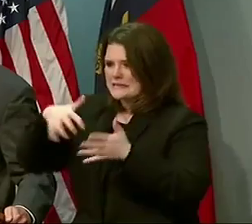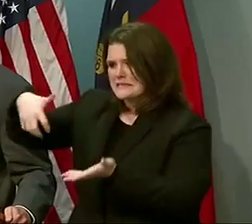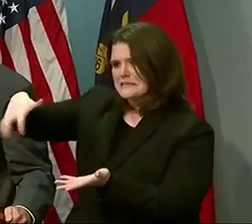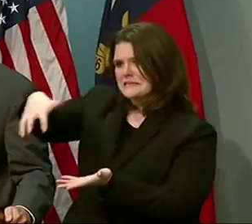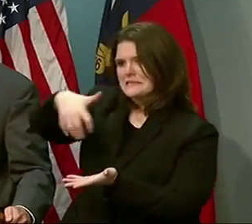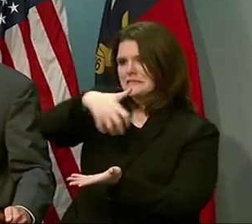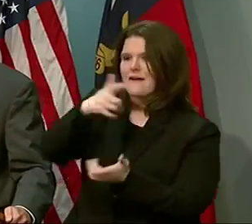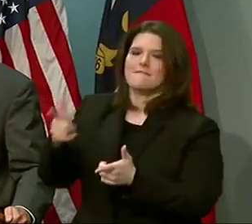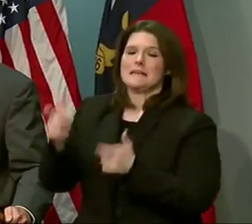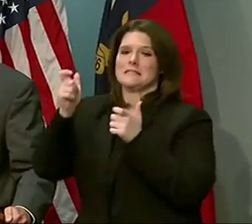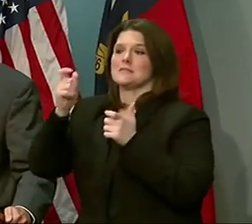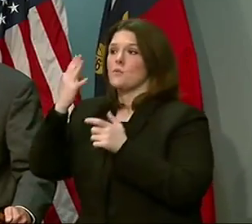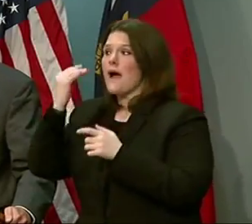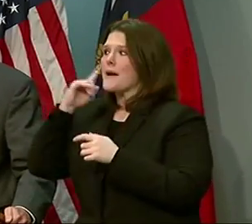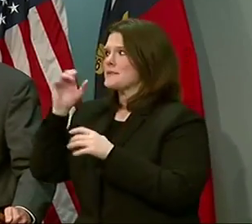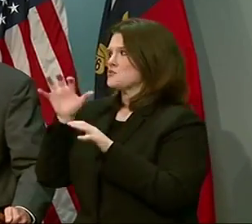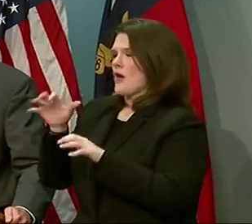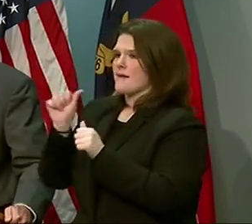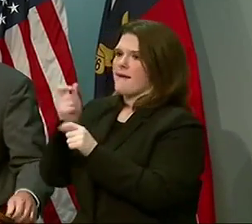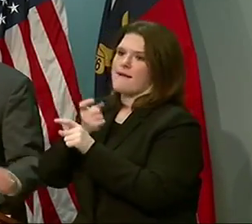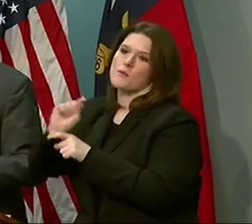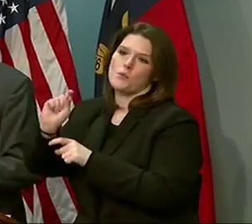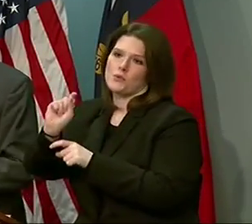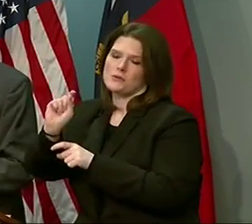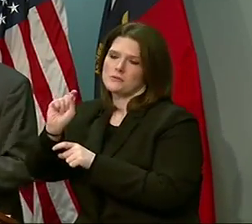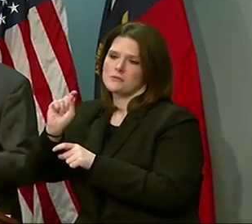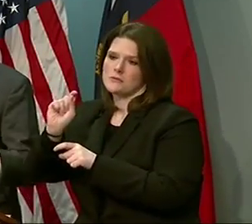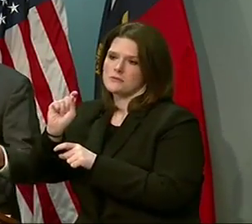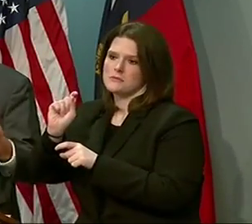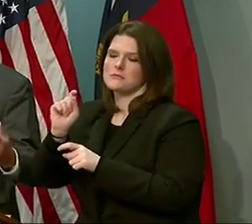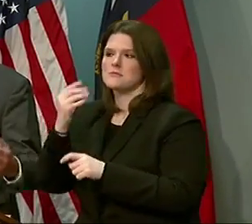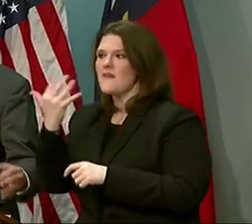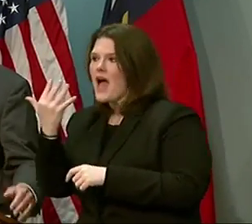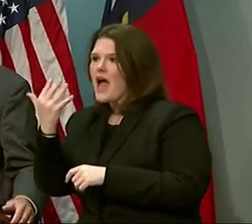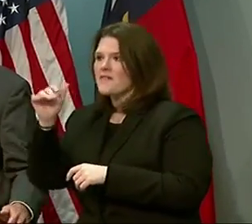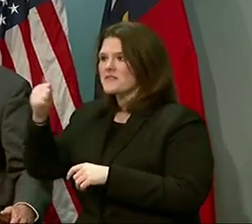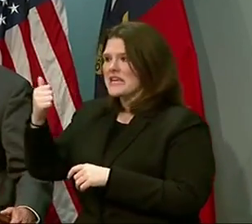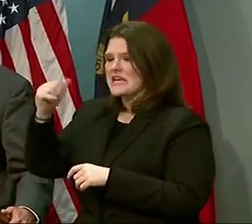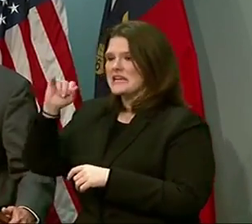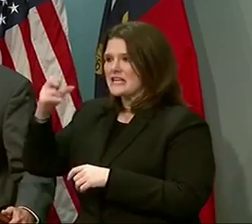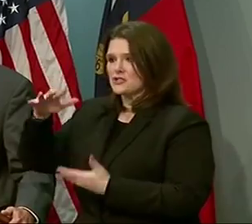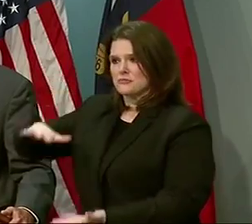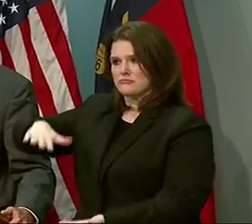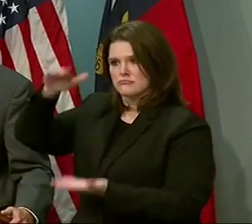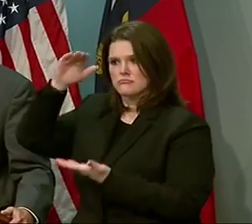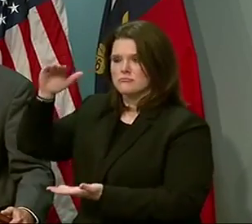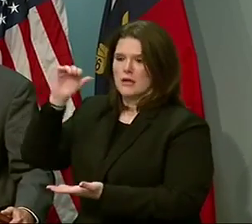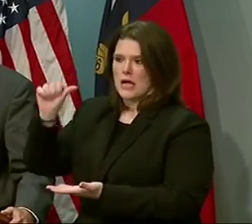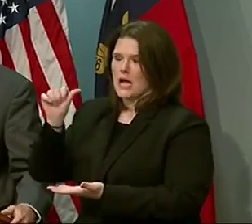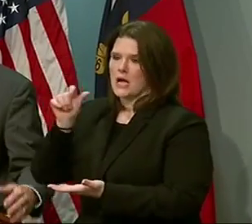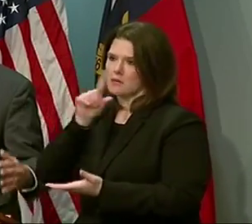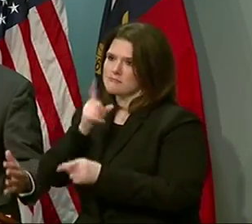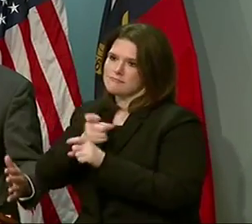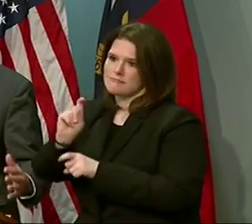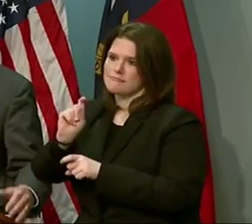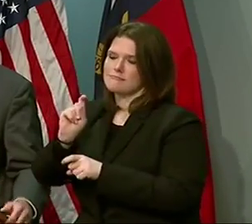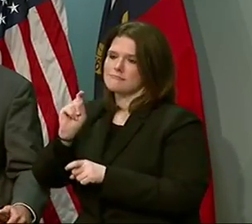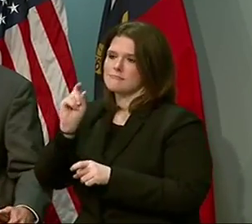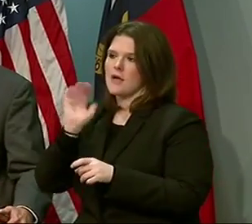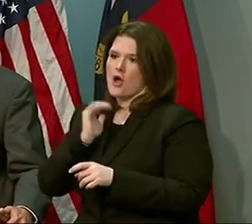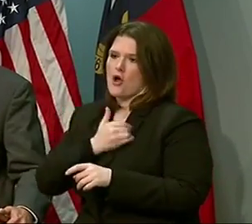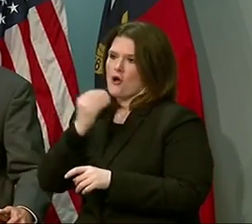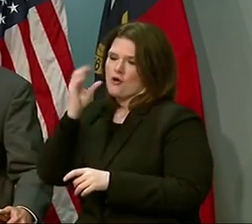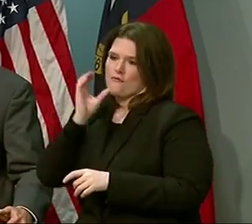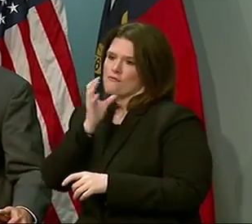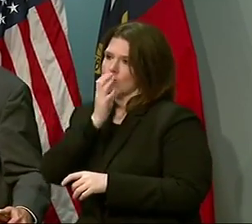there still is an opportunity for some serious rain of 5 to 10 inches in certain areas of the state. And that's the last thing